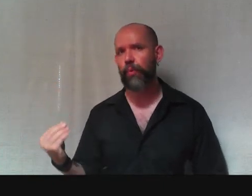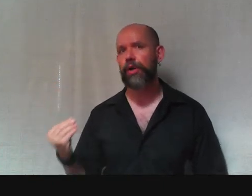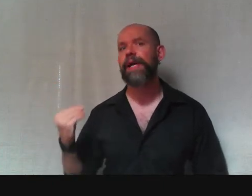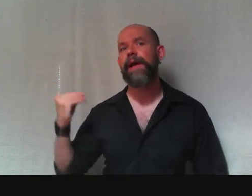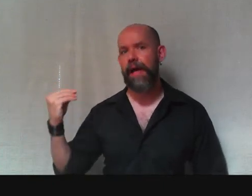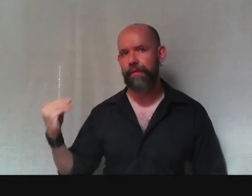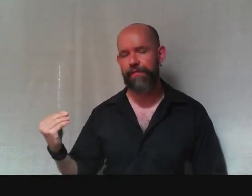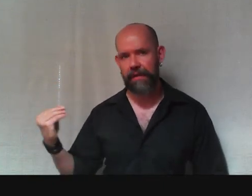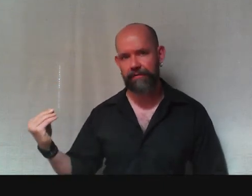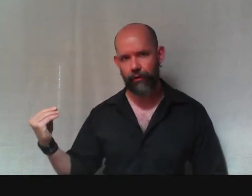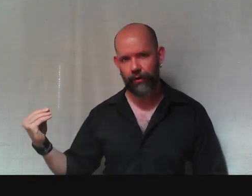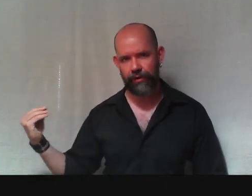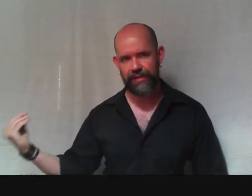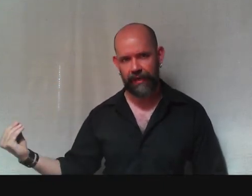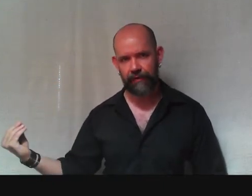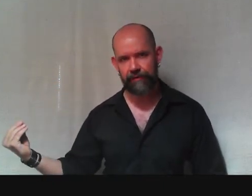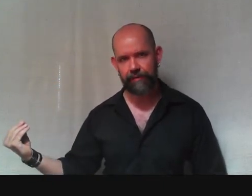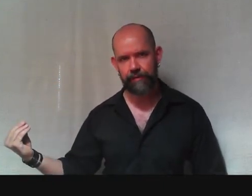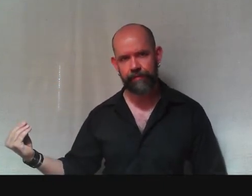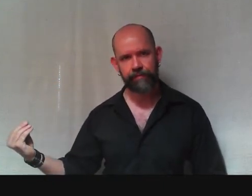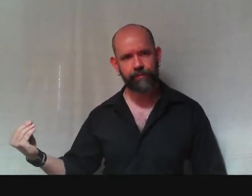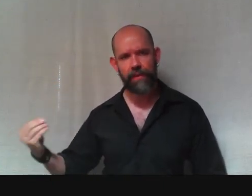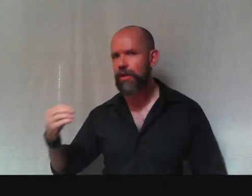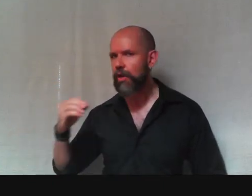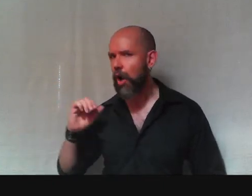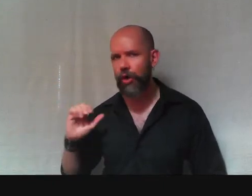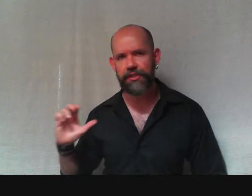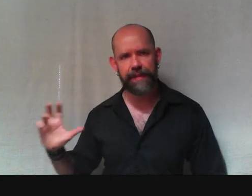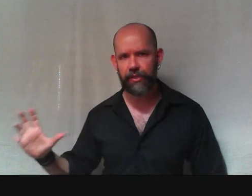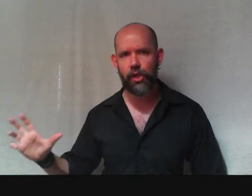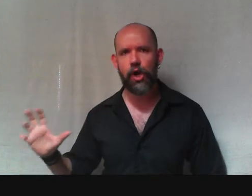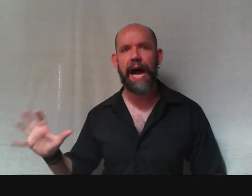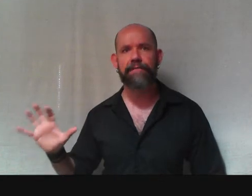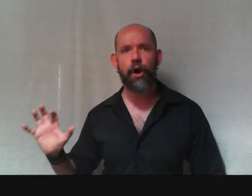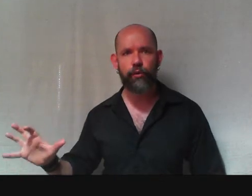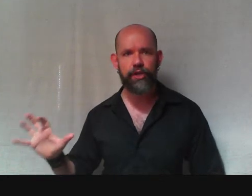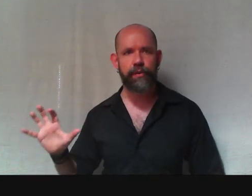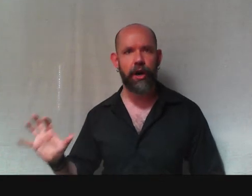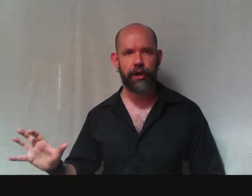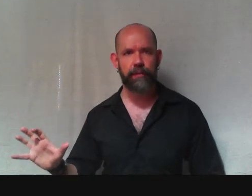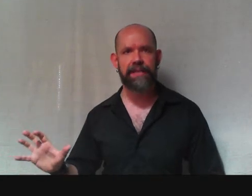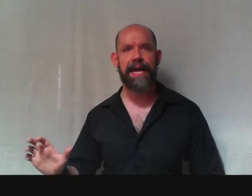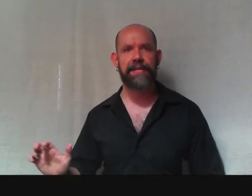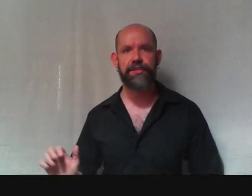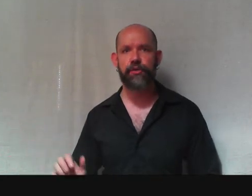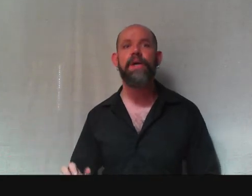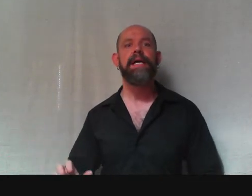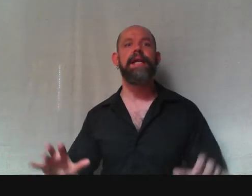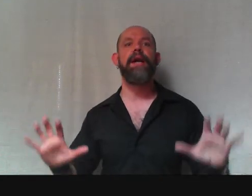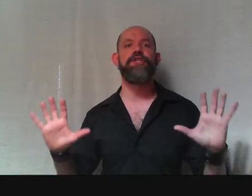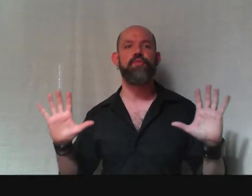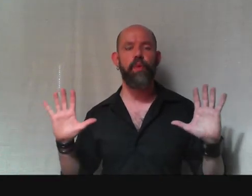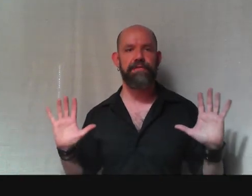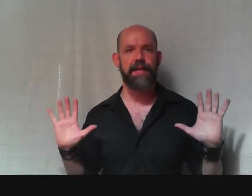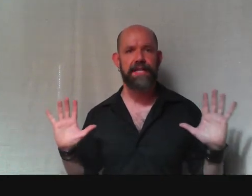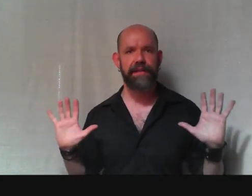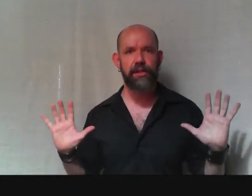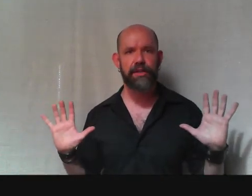work and think for yourself. All semester long, I've owed you an argument as to not just what philosophy looks